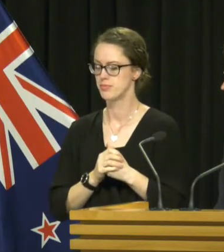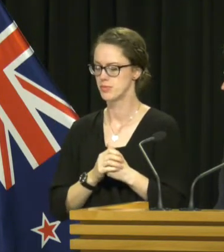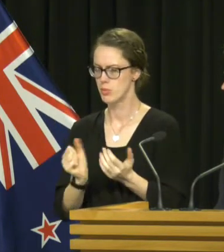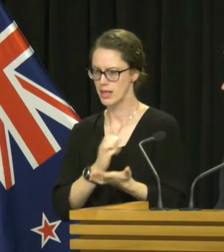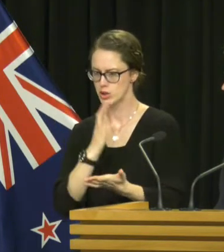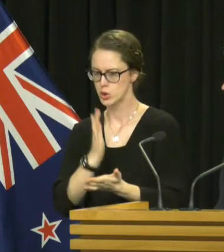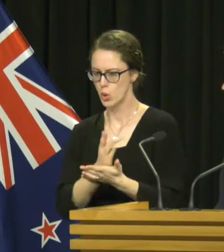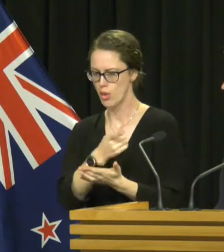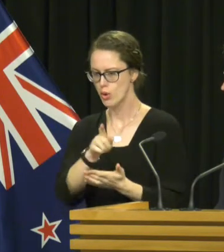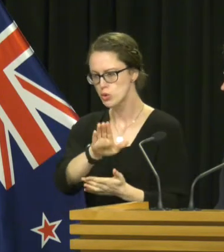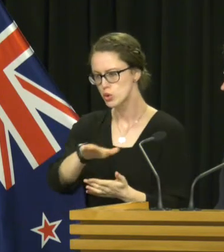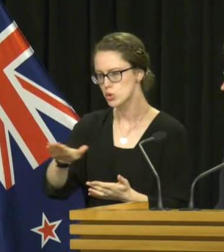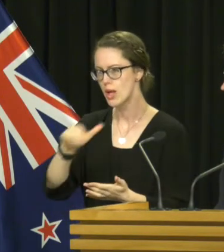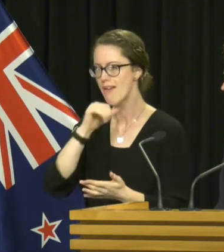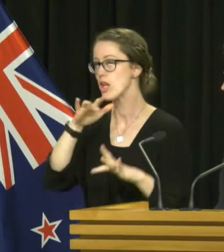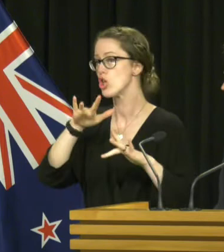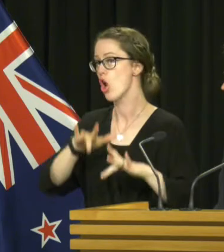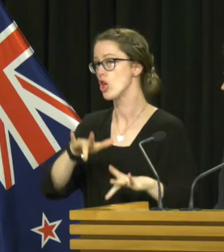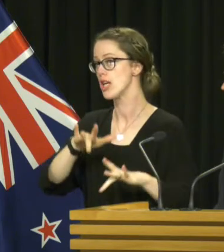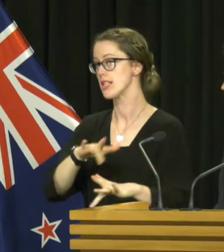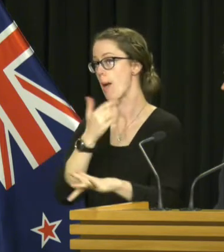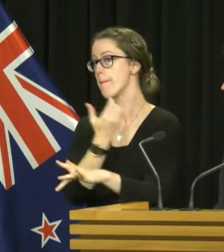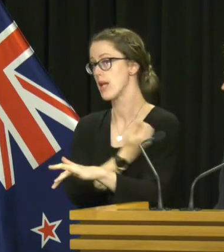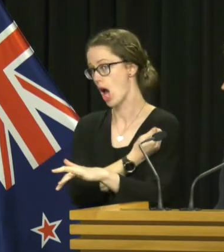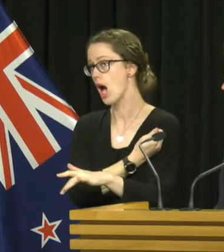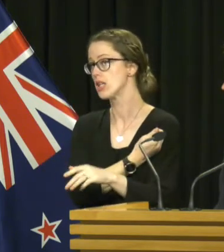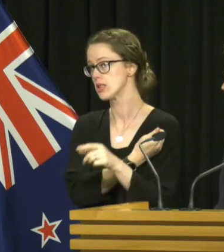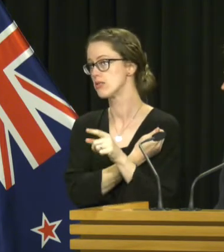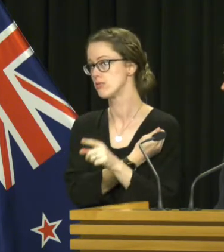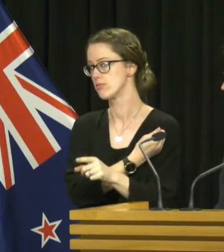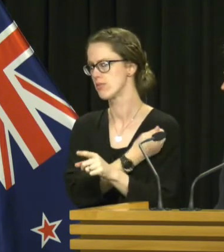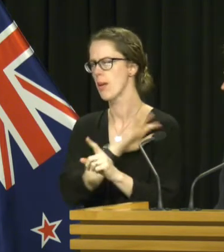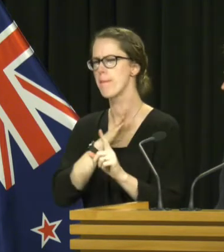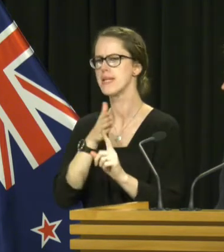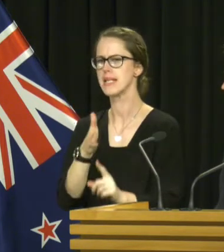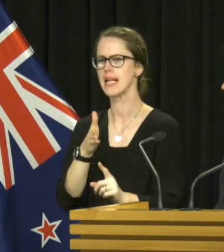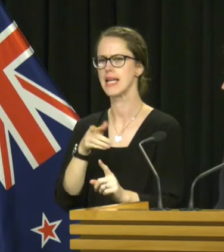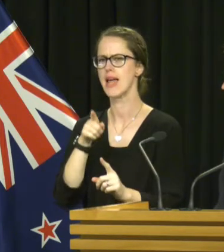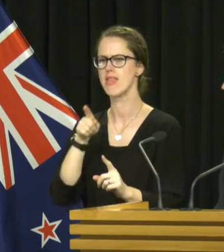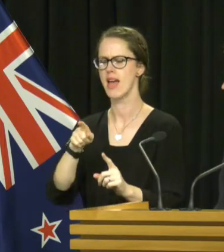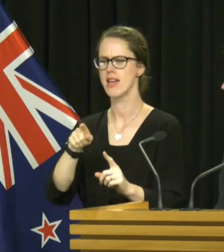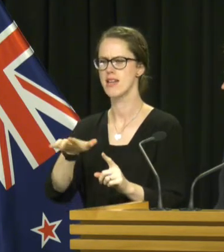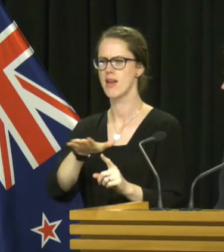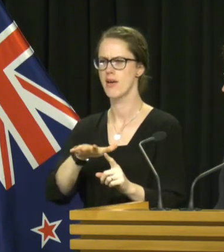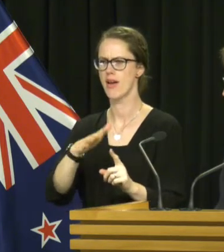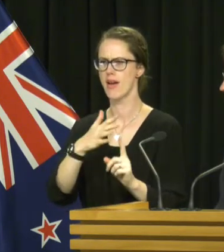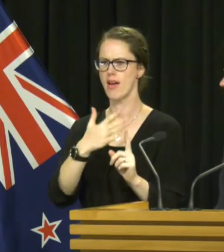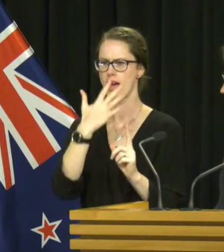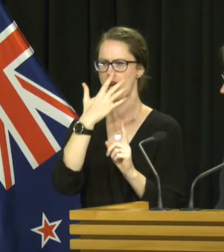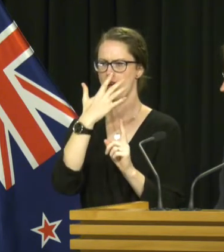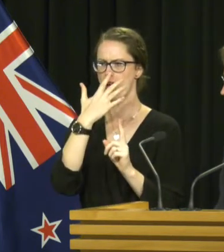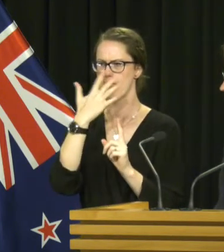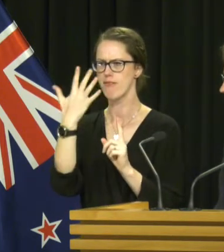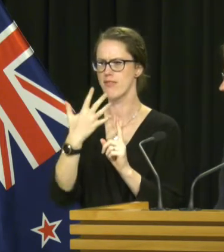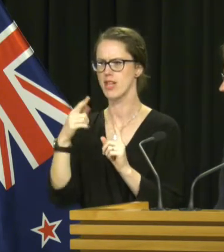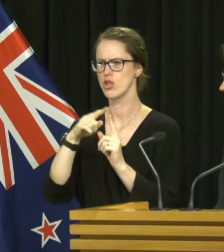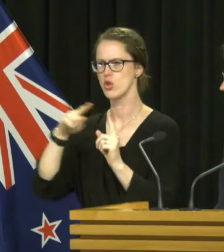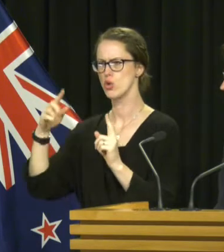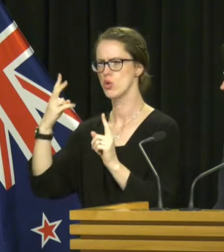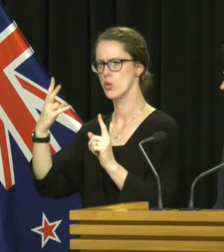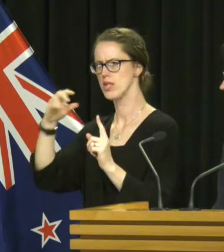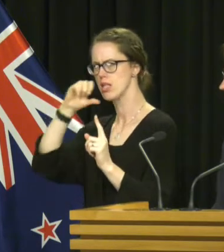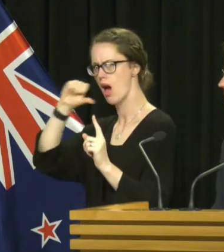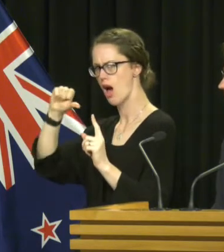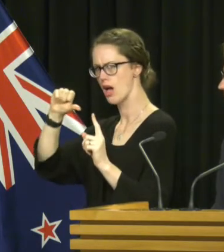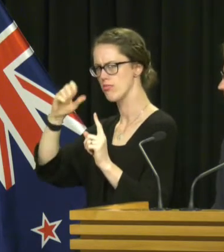make sure that those children who haven't been immunised, particularly in that bracket of 15 to 29, I believe it is,